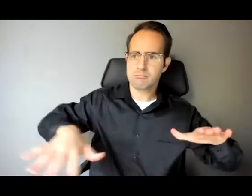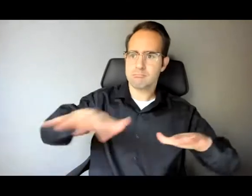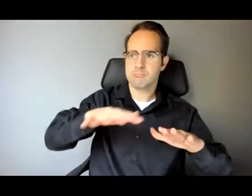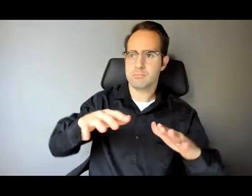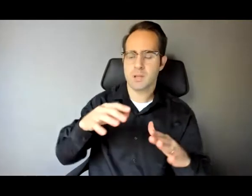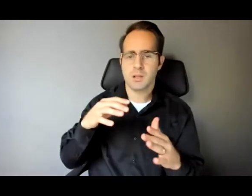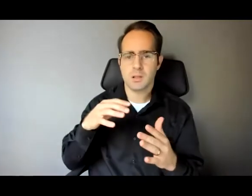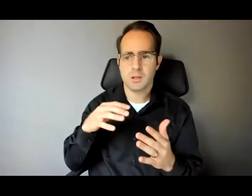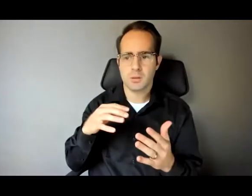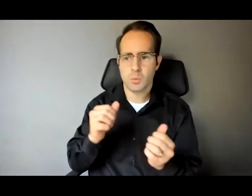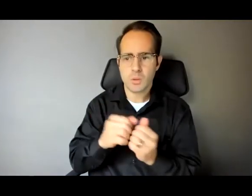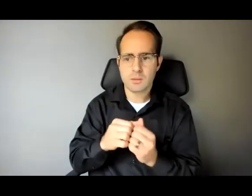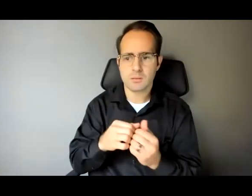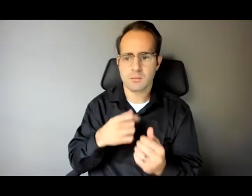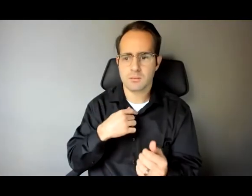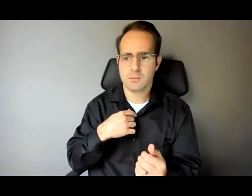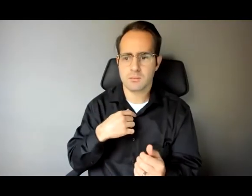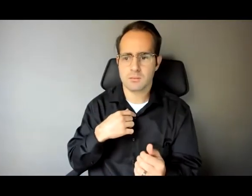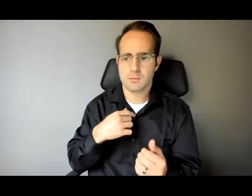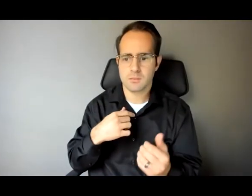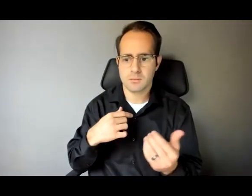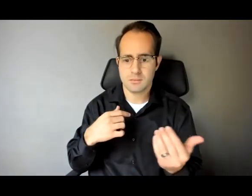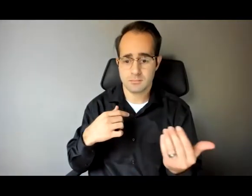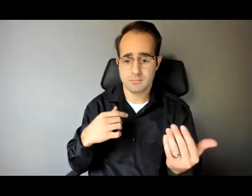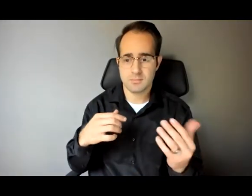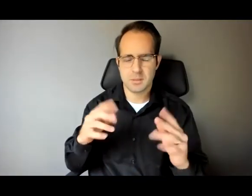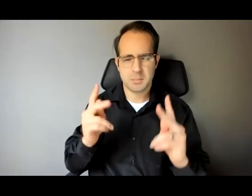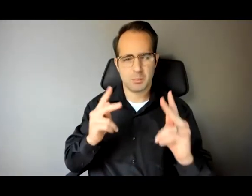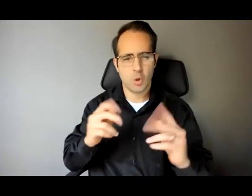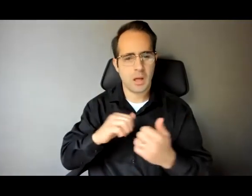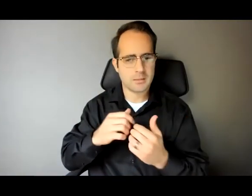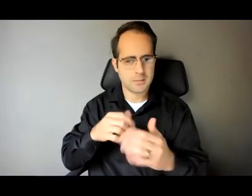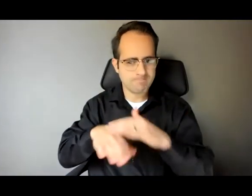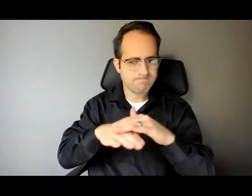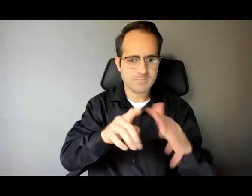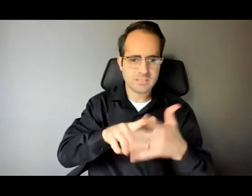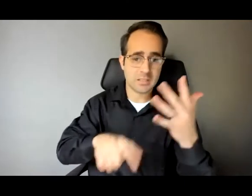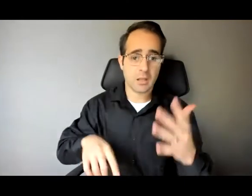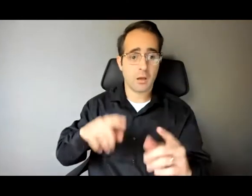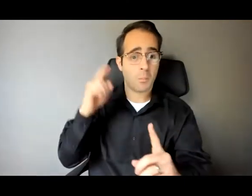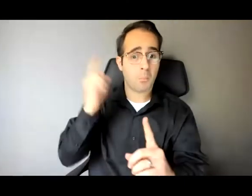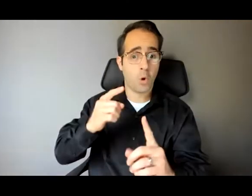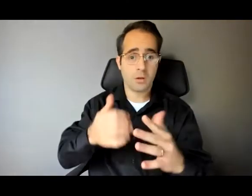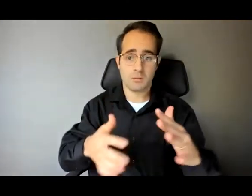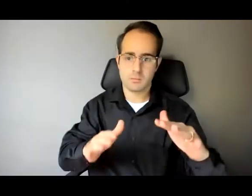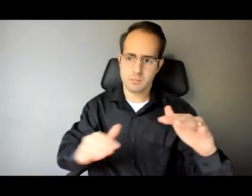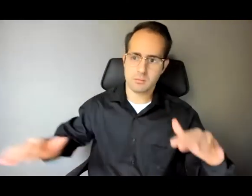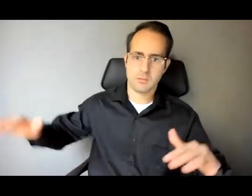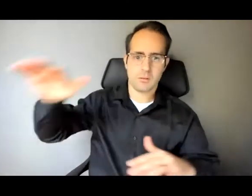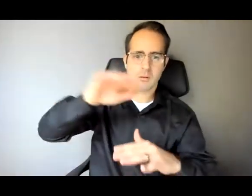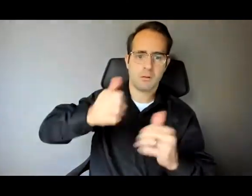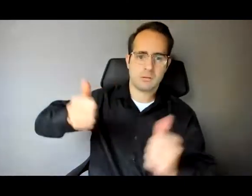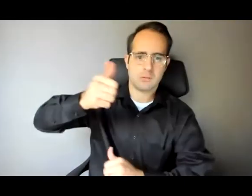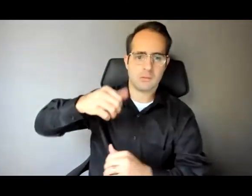was, is that it's predicated on white supremacy, right? And the residual effects of yesteryear and what continues to